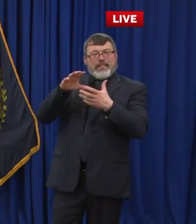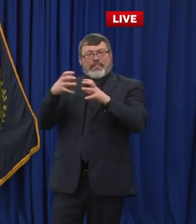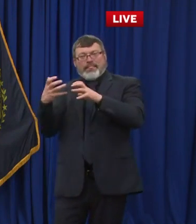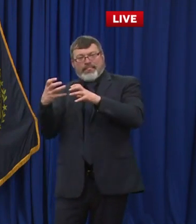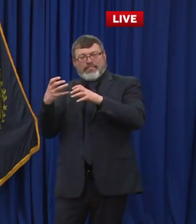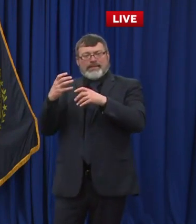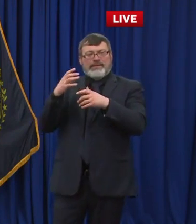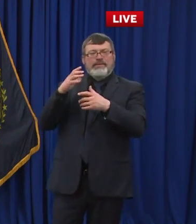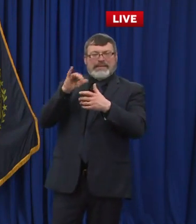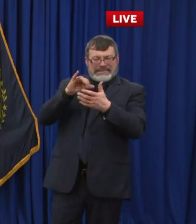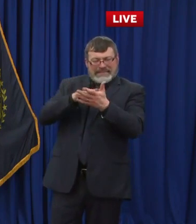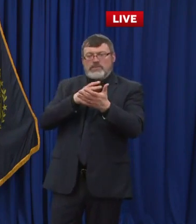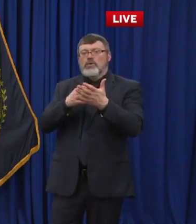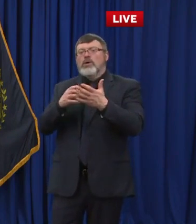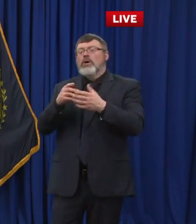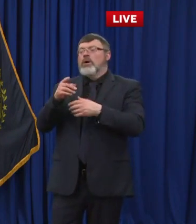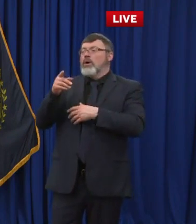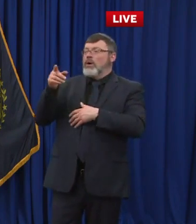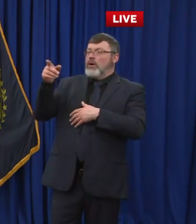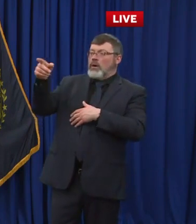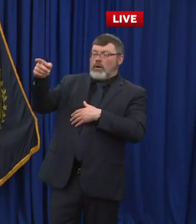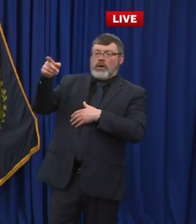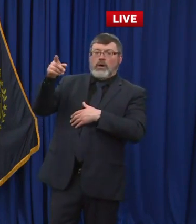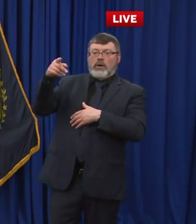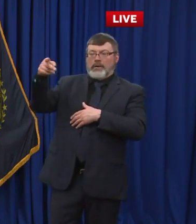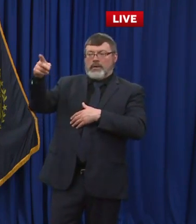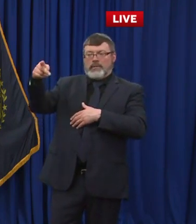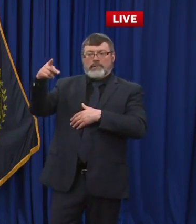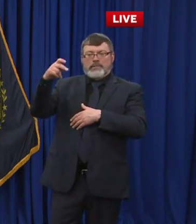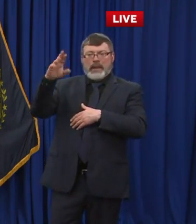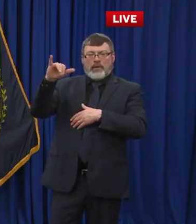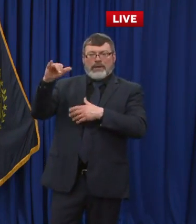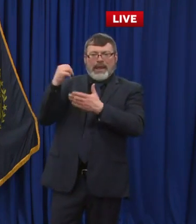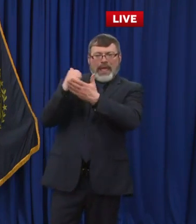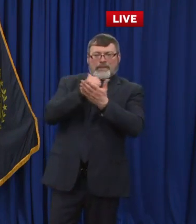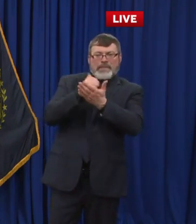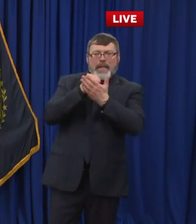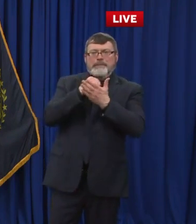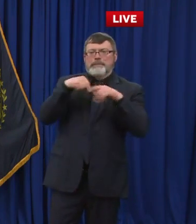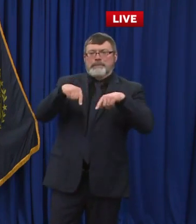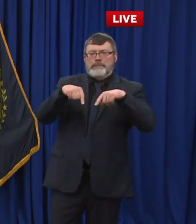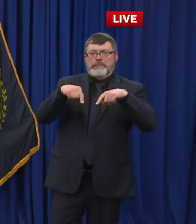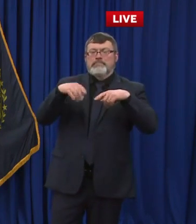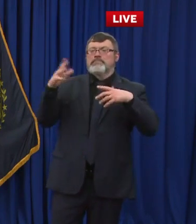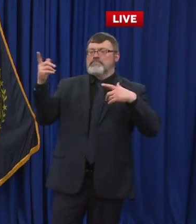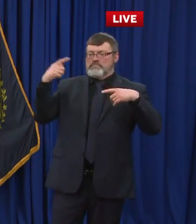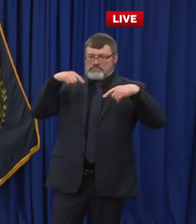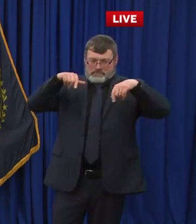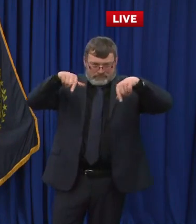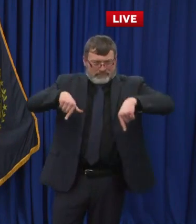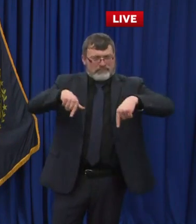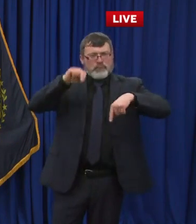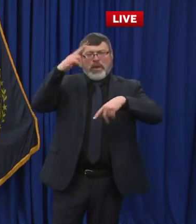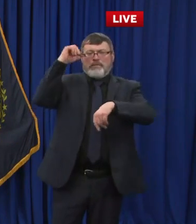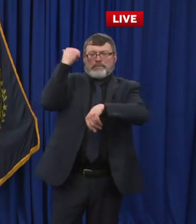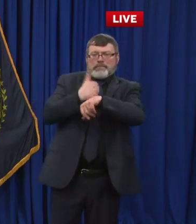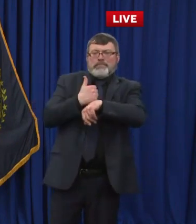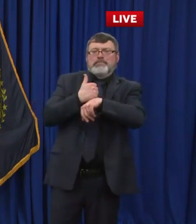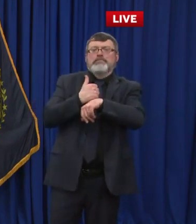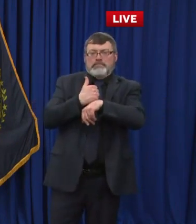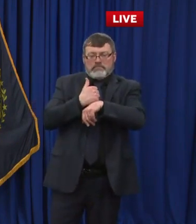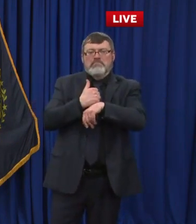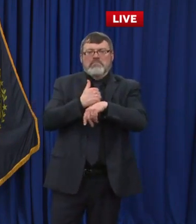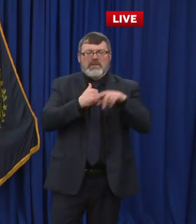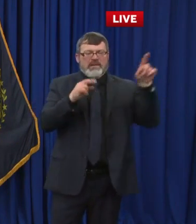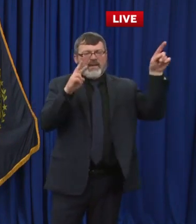system replace BAMS. Um, what's the time frame for that? Yeah, I think, yeah, so we have the option to bring a new state system on. We're going to do that to